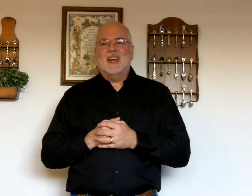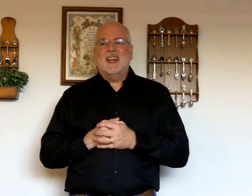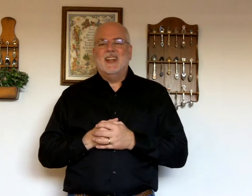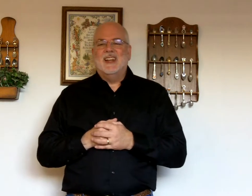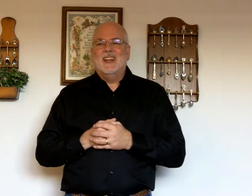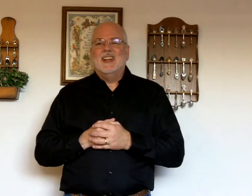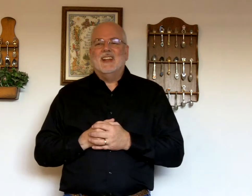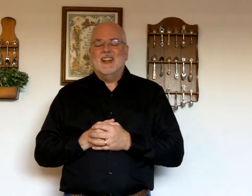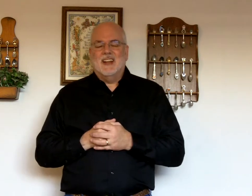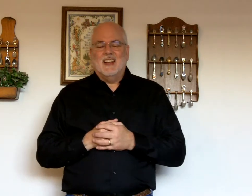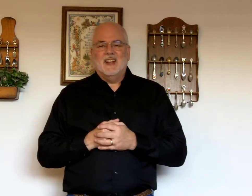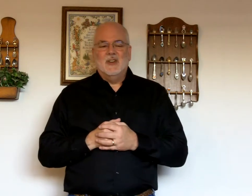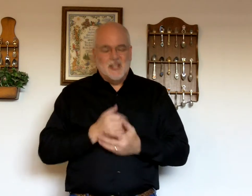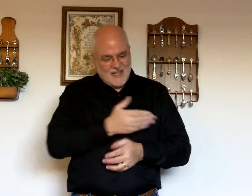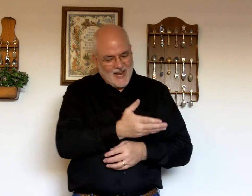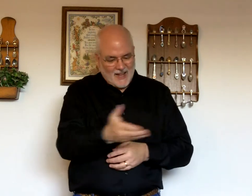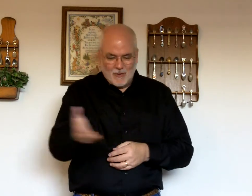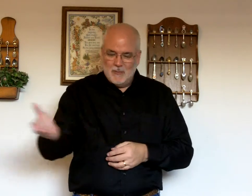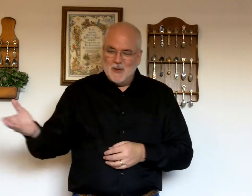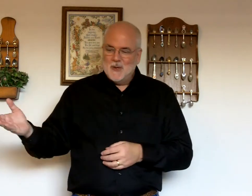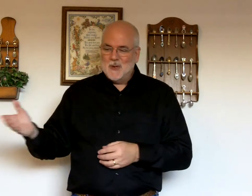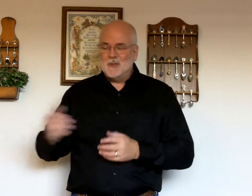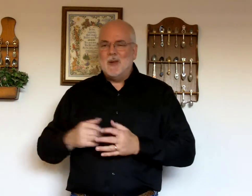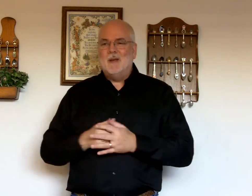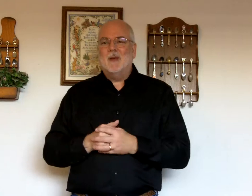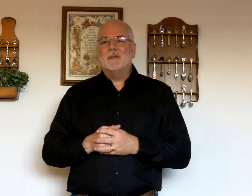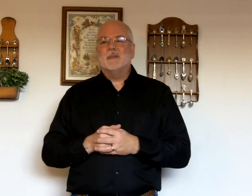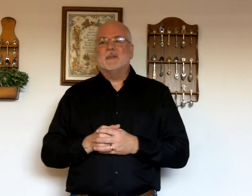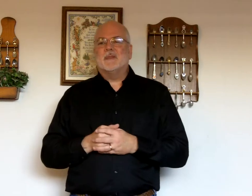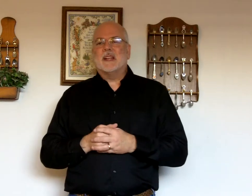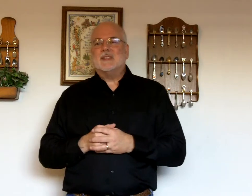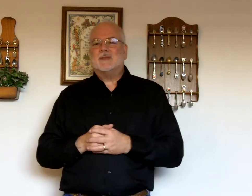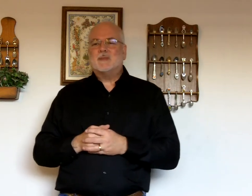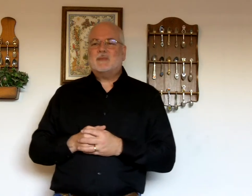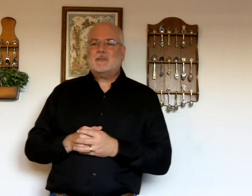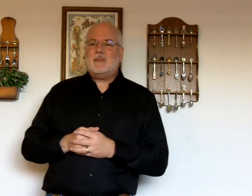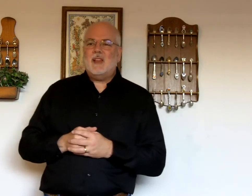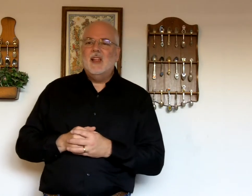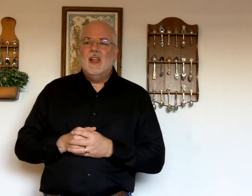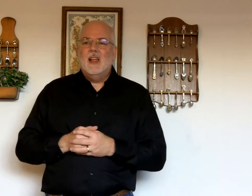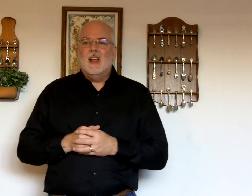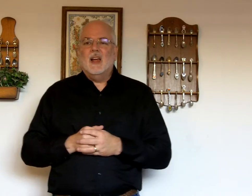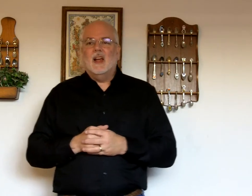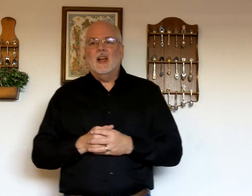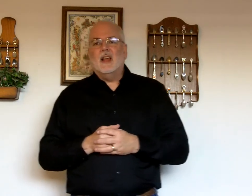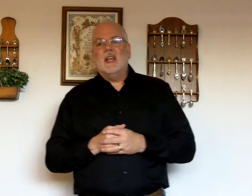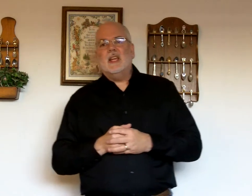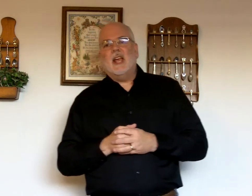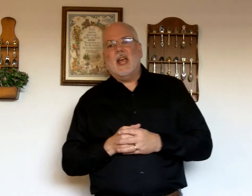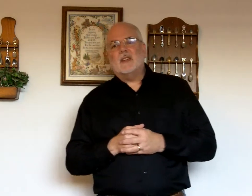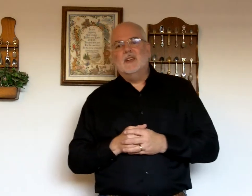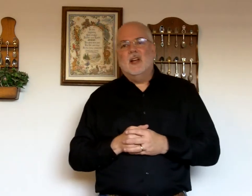uh you can see how that would be used and mcfiting uh he hath done